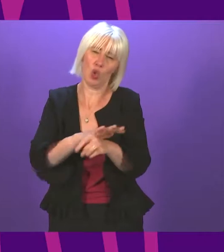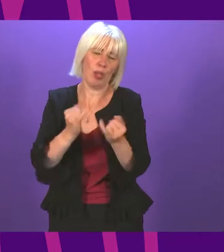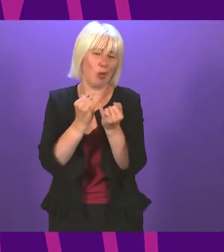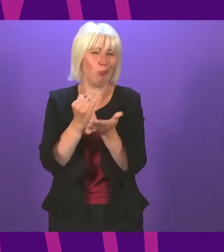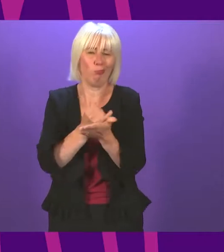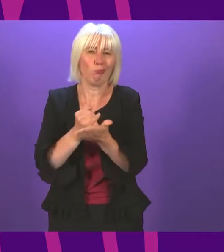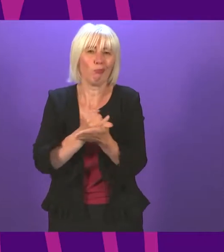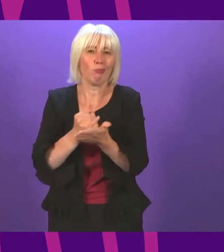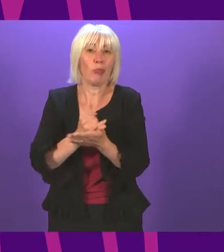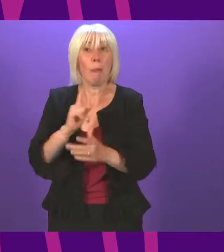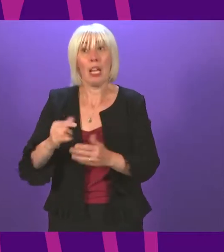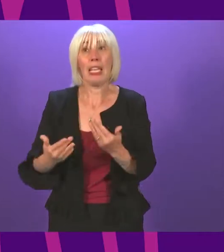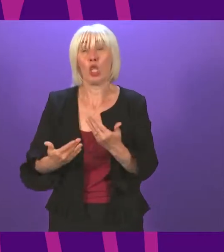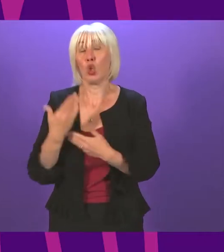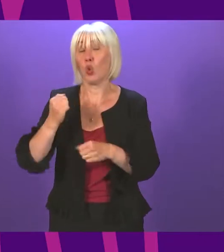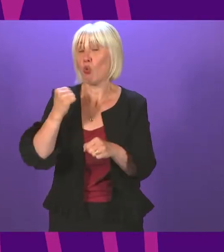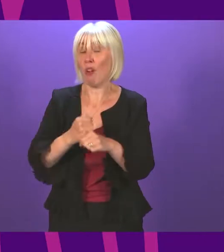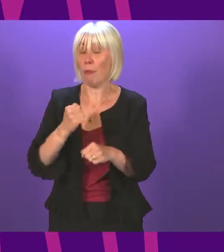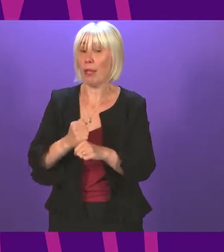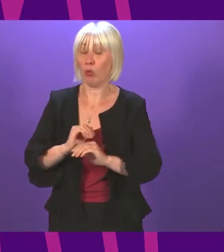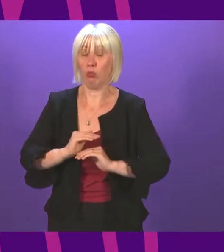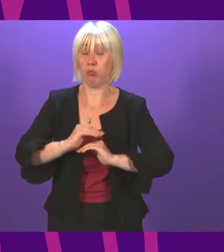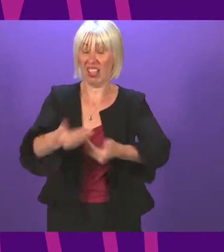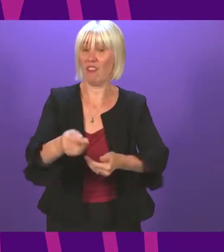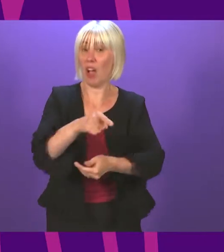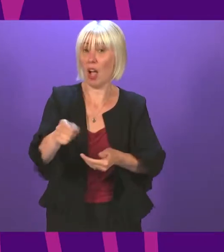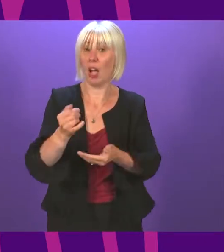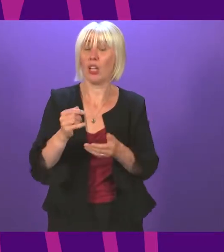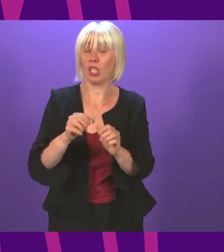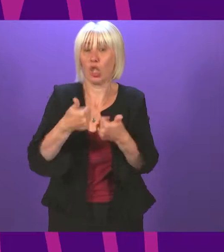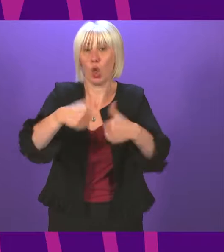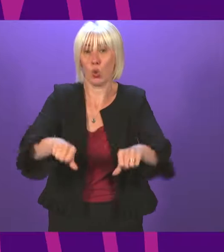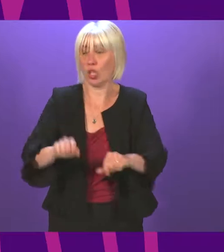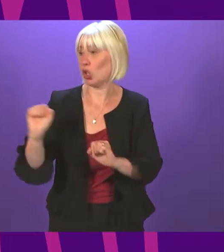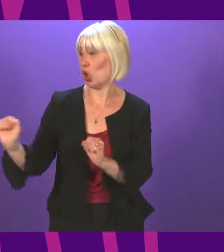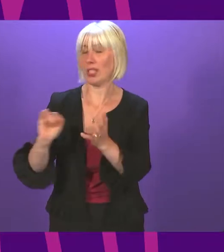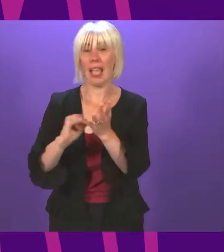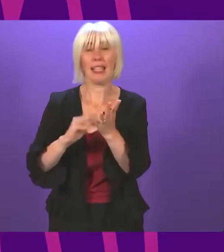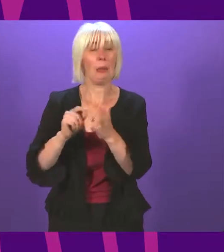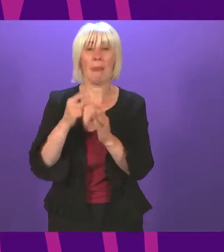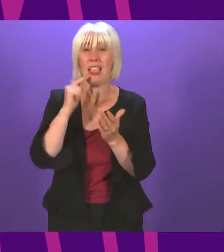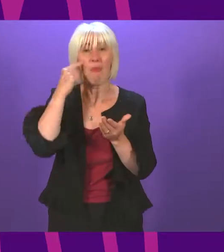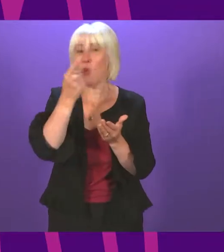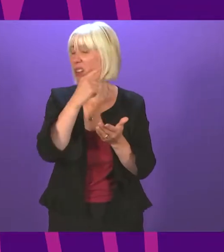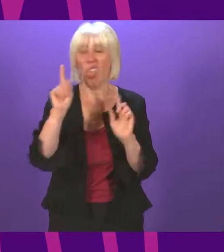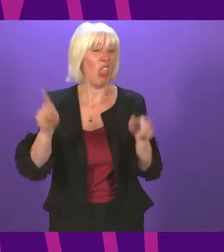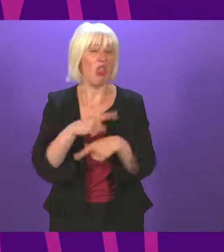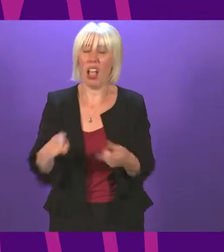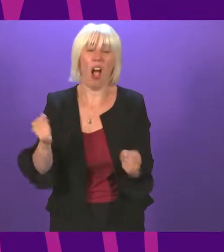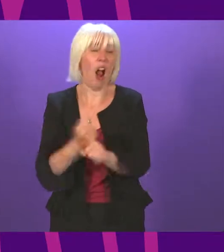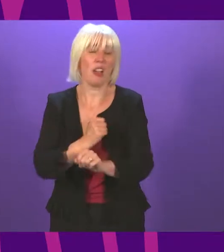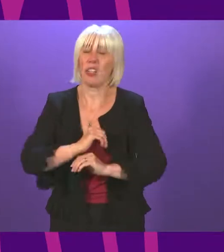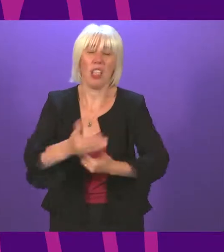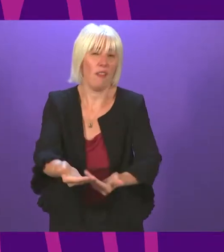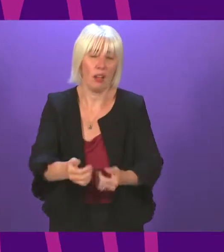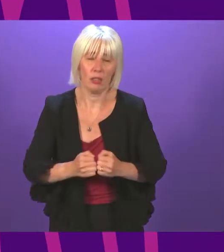to deliver those solutions because the SNP have shown themselves wholly unequal to that task. And Anas Sawa